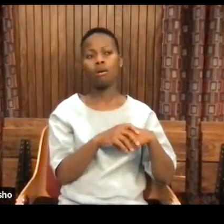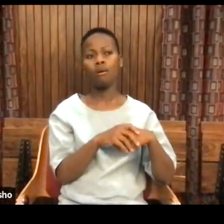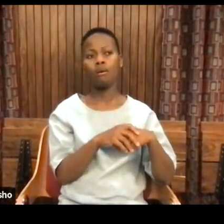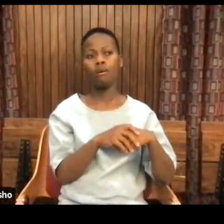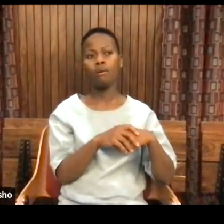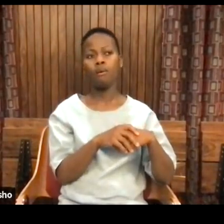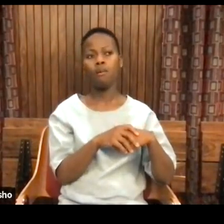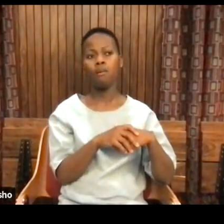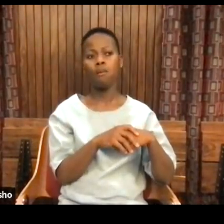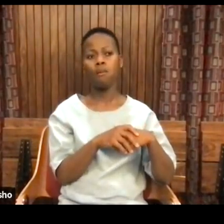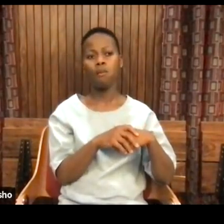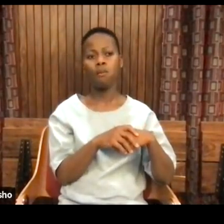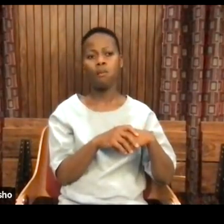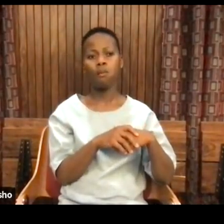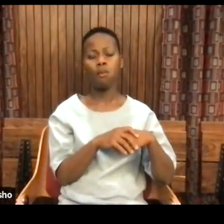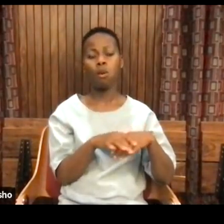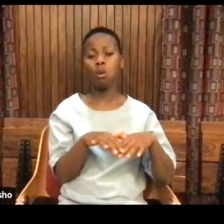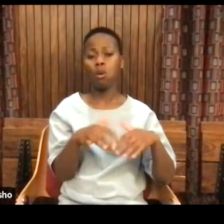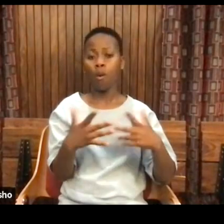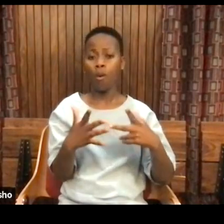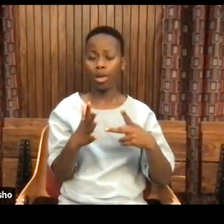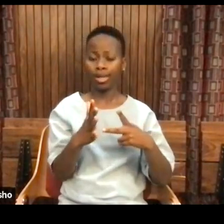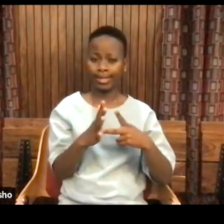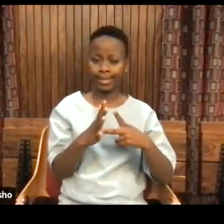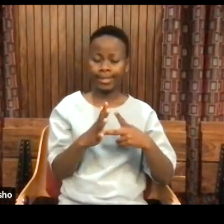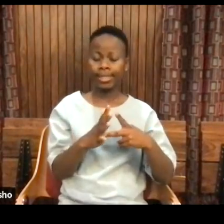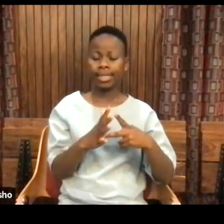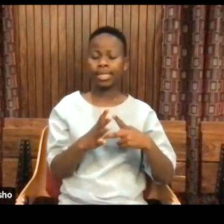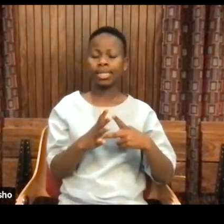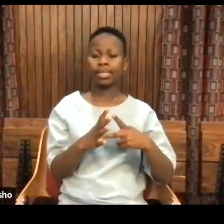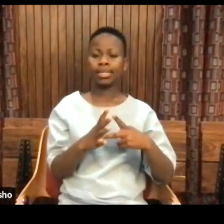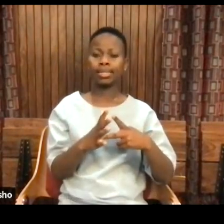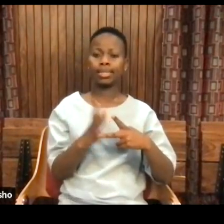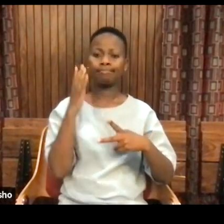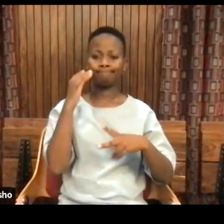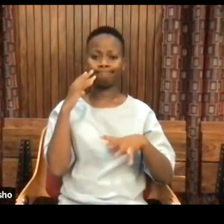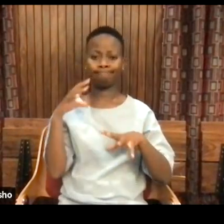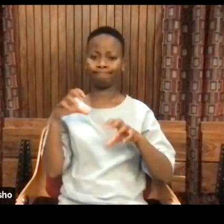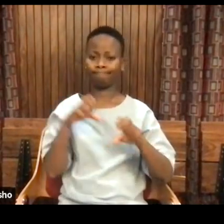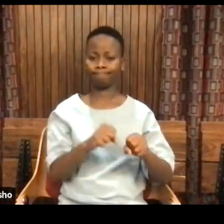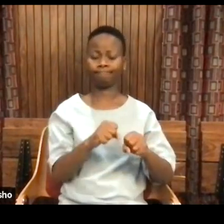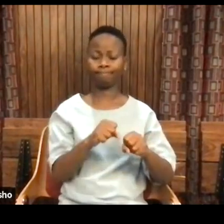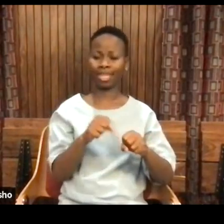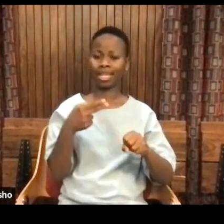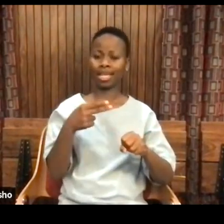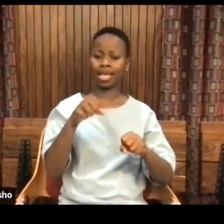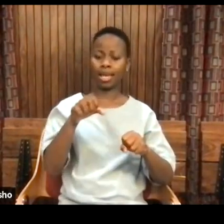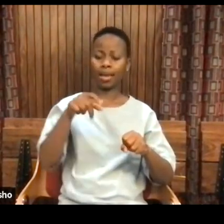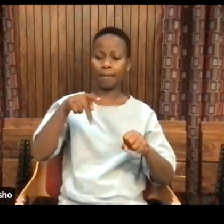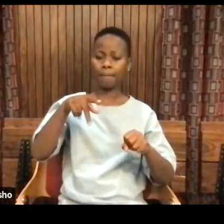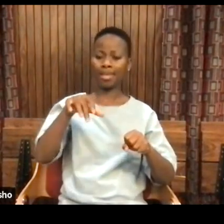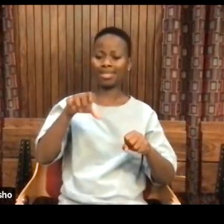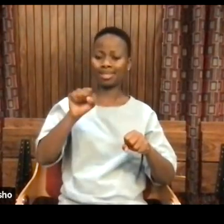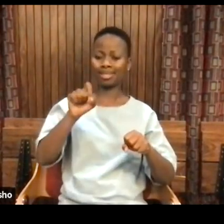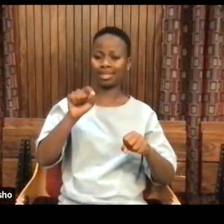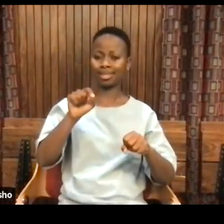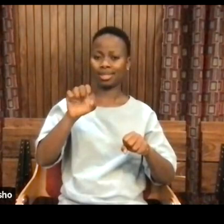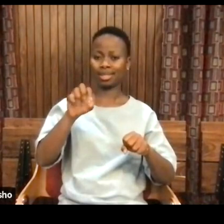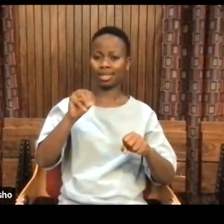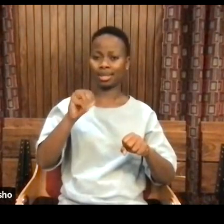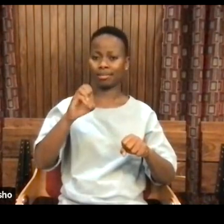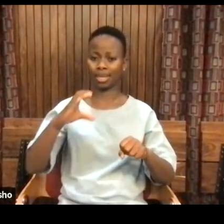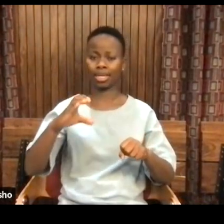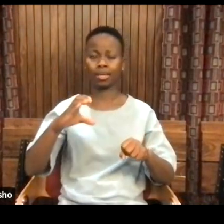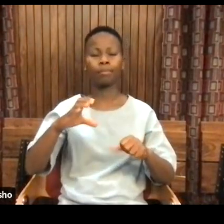or epistemic decolonization, do you think that through Western